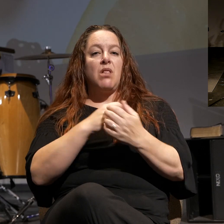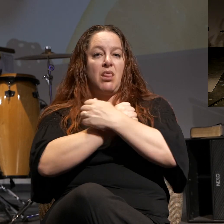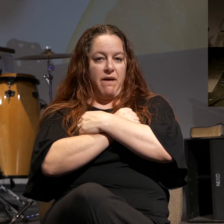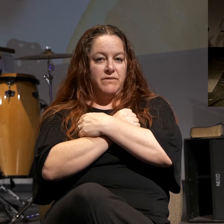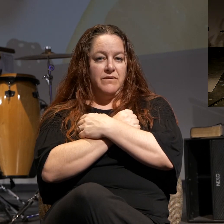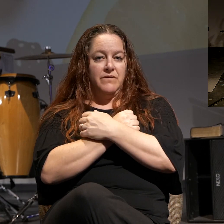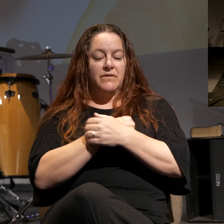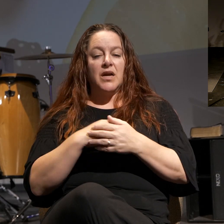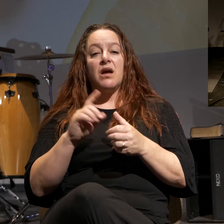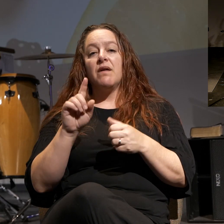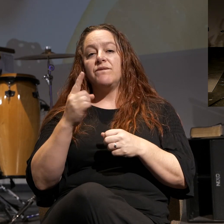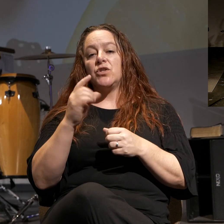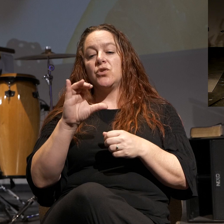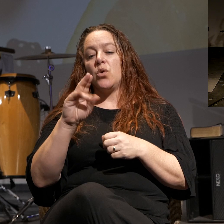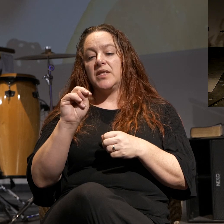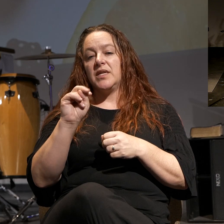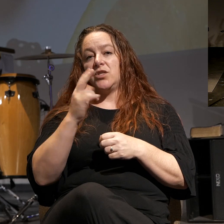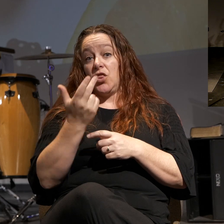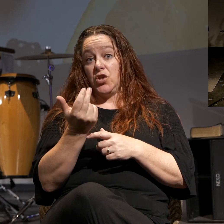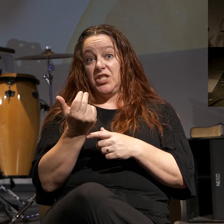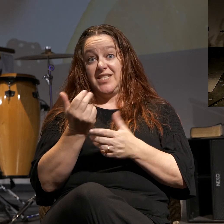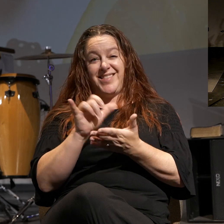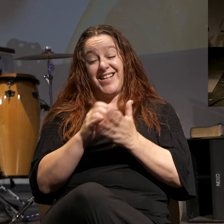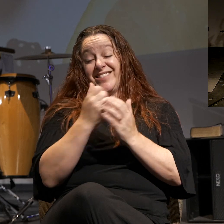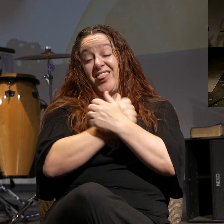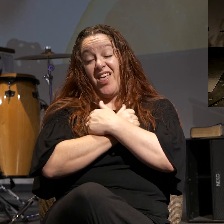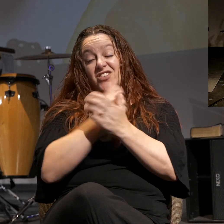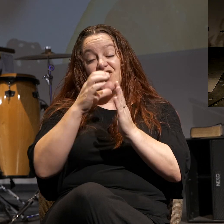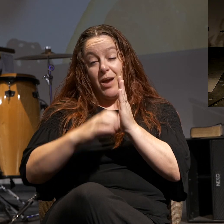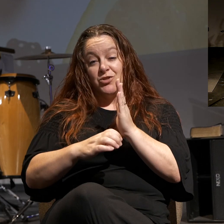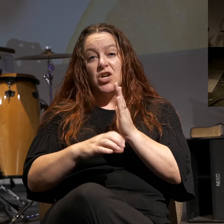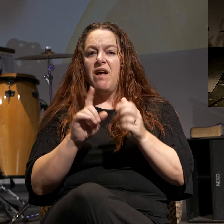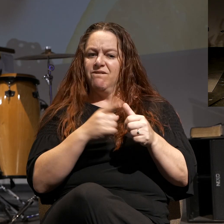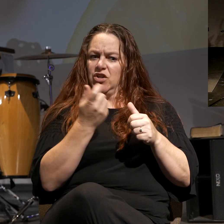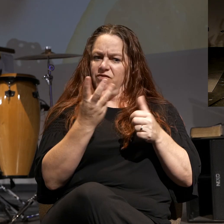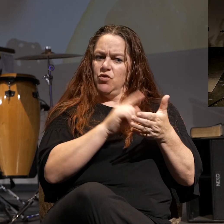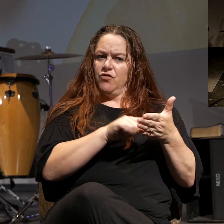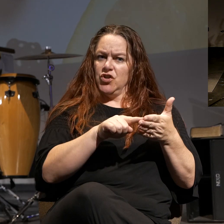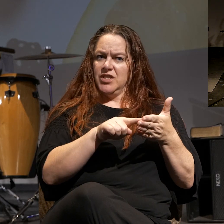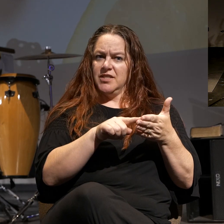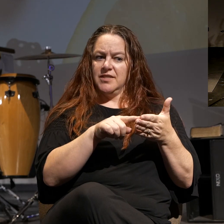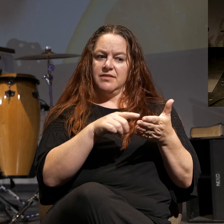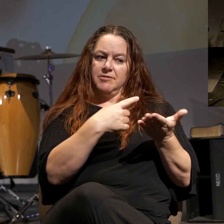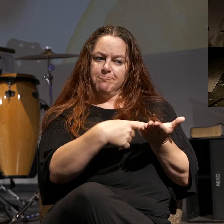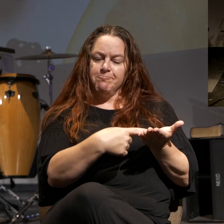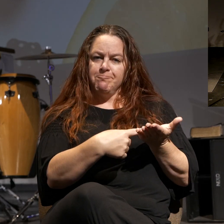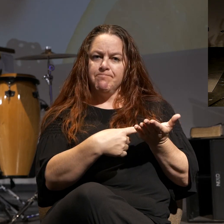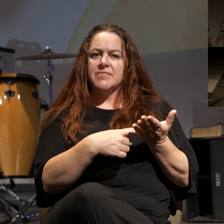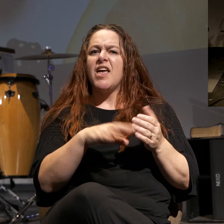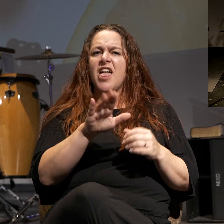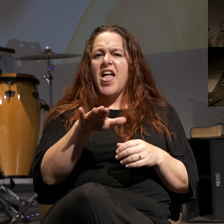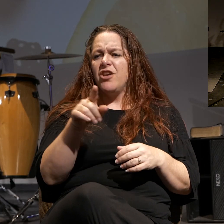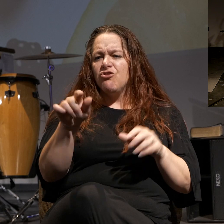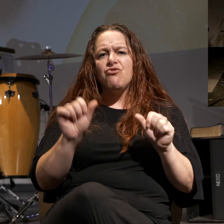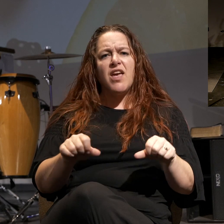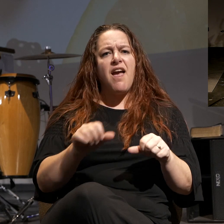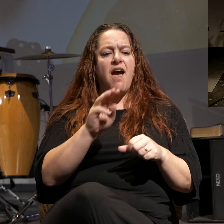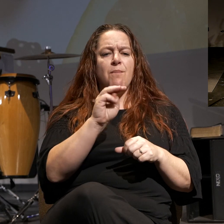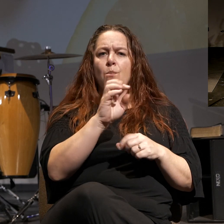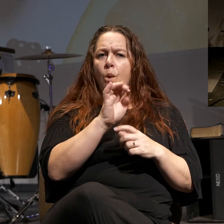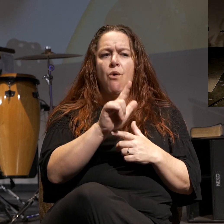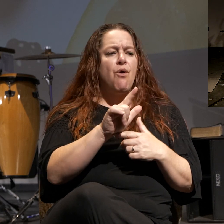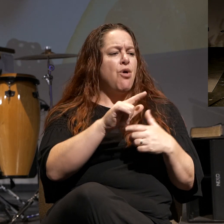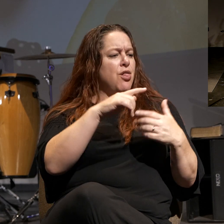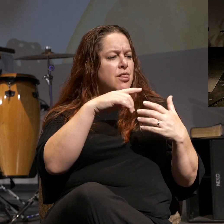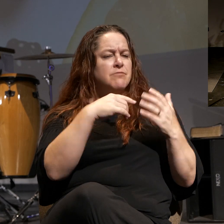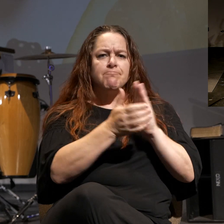And it's 1 Corinthians chapter 13, which is the love chapter. The first three verses, he talks about this. He says, hey, you can be moral, you